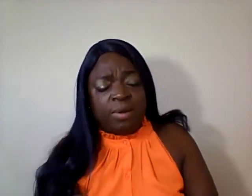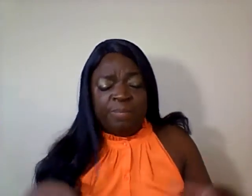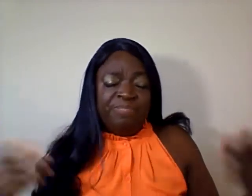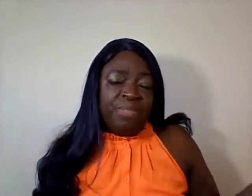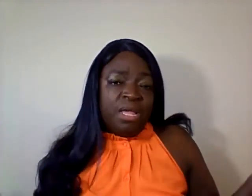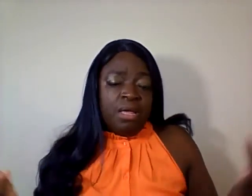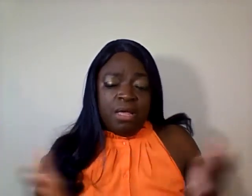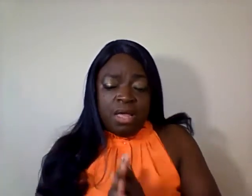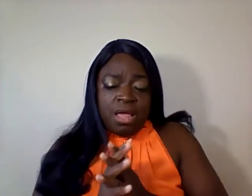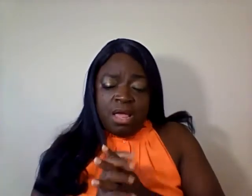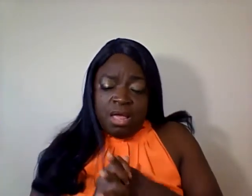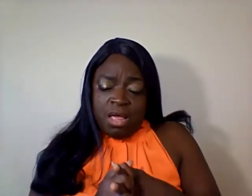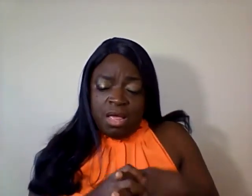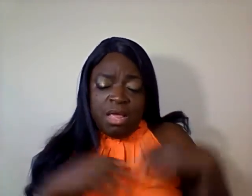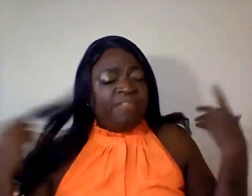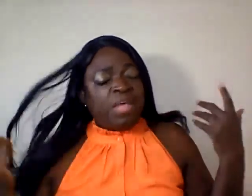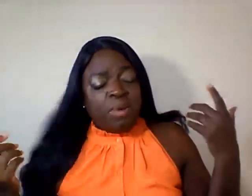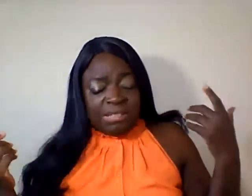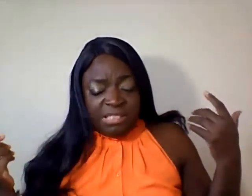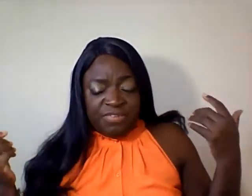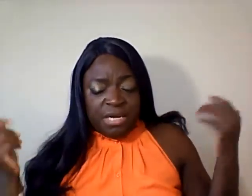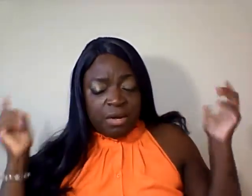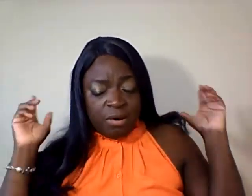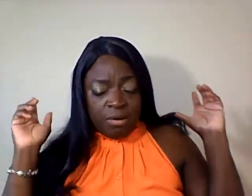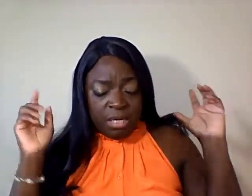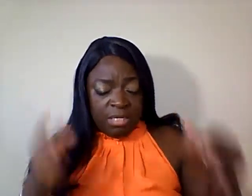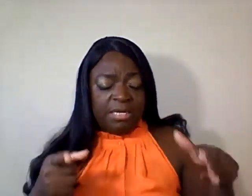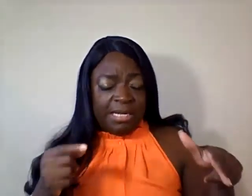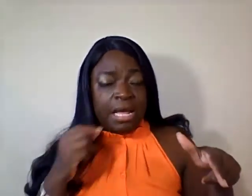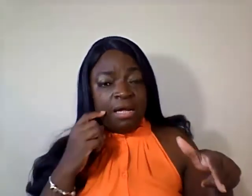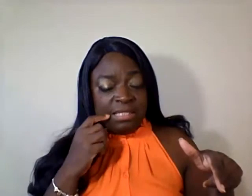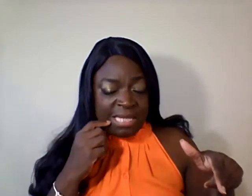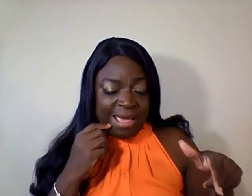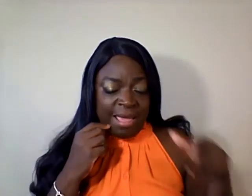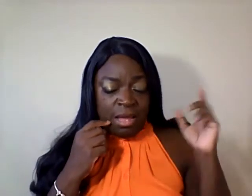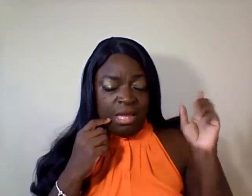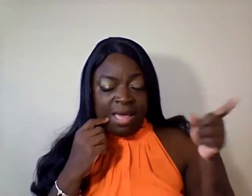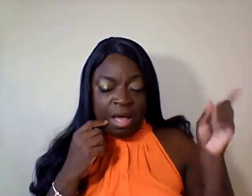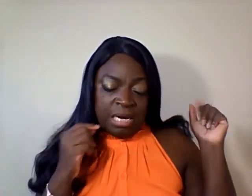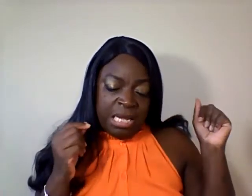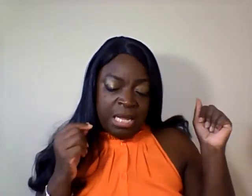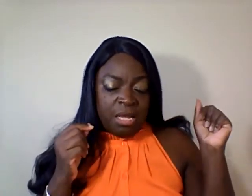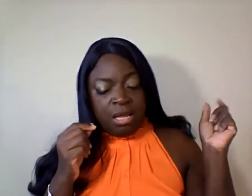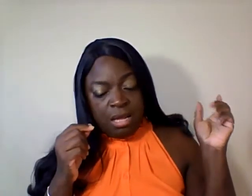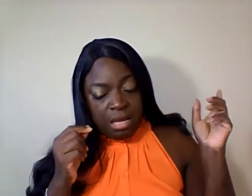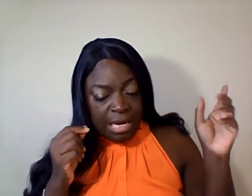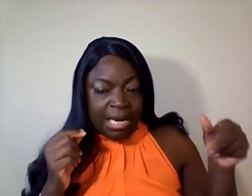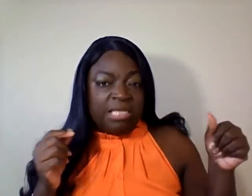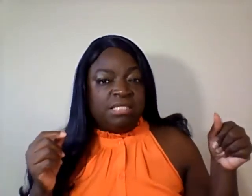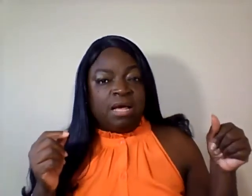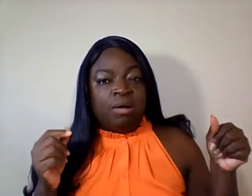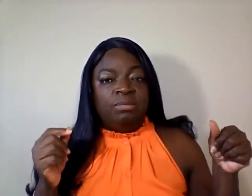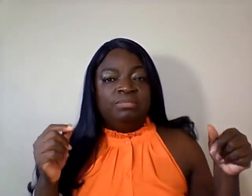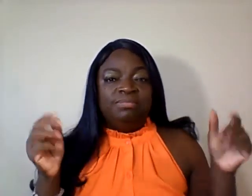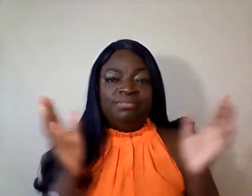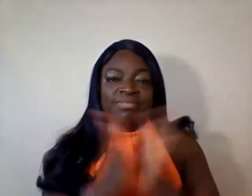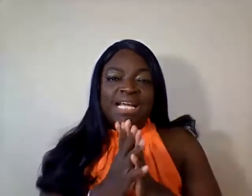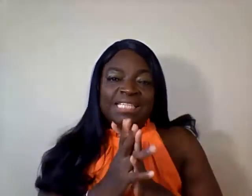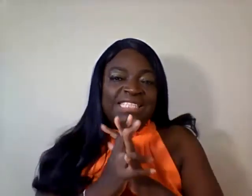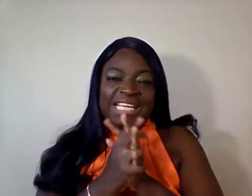So, if they watch this video, y'all tag, y'all it. Okay. Let's go. Thank